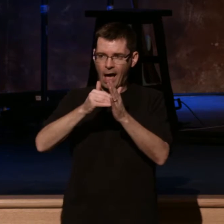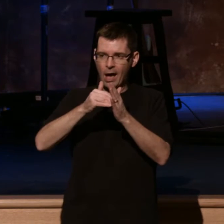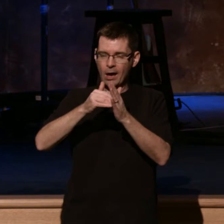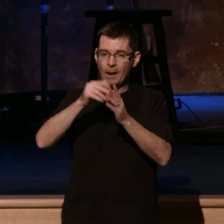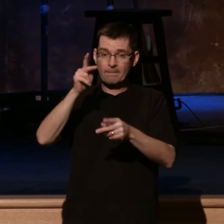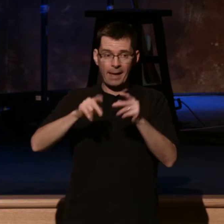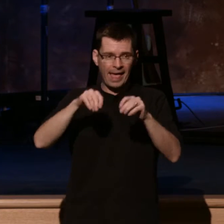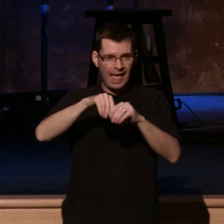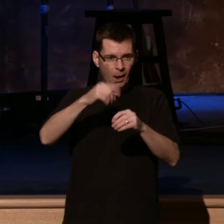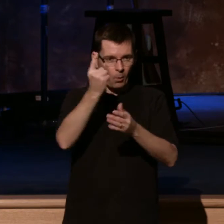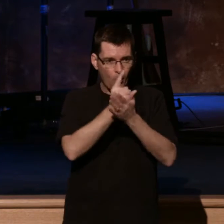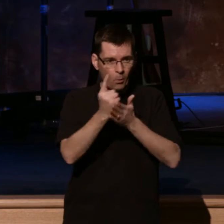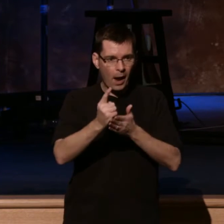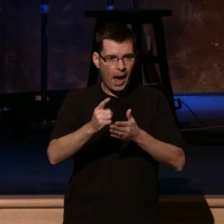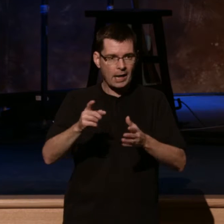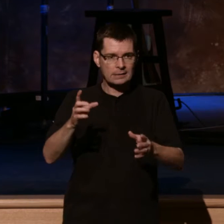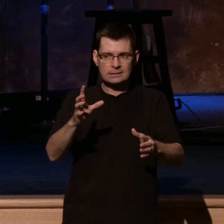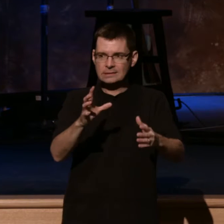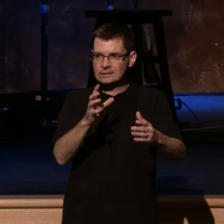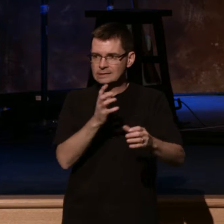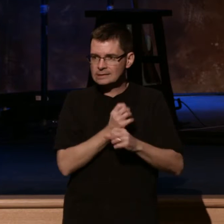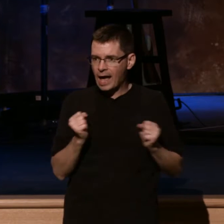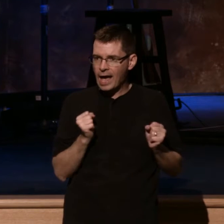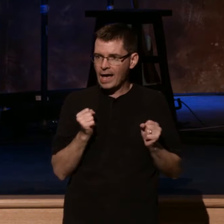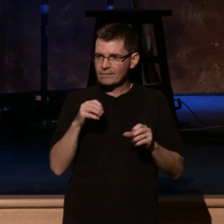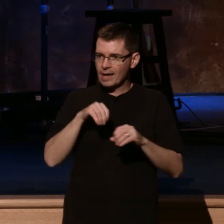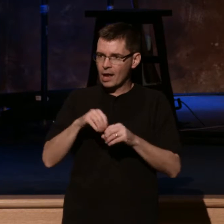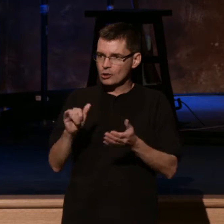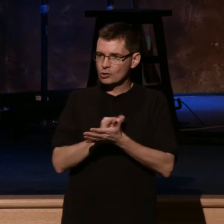alone. It spread into New England. Even the Baptists had revival.